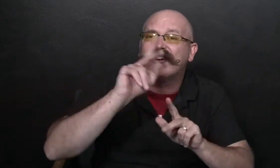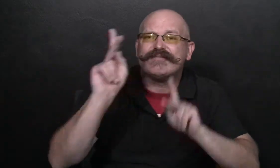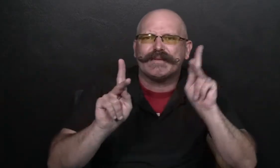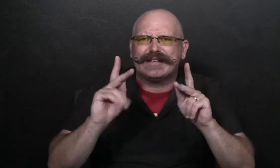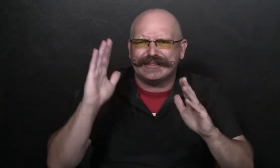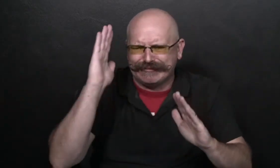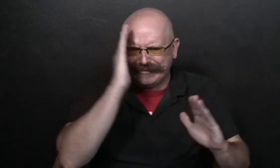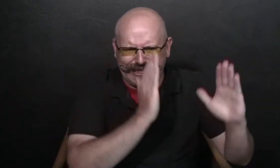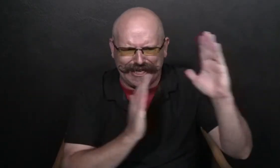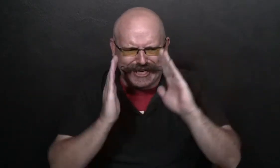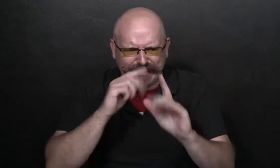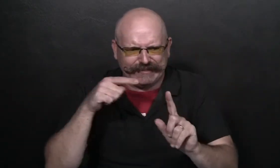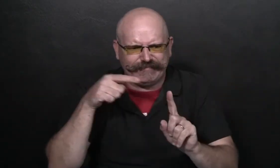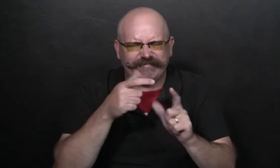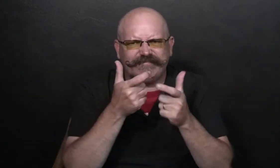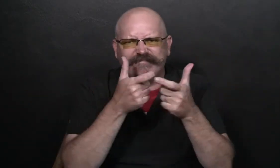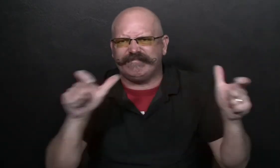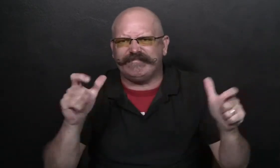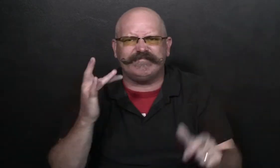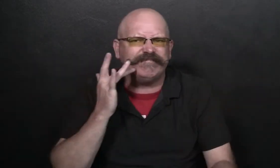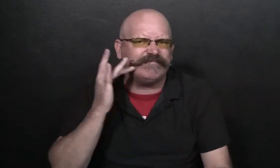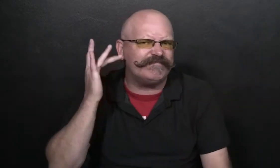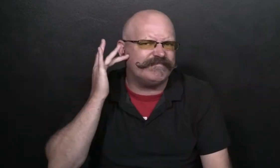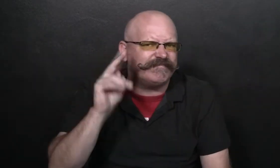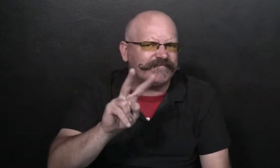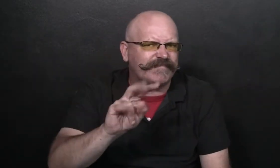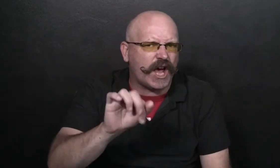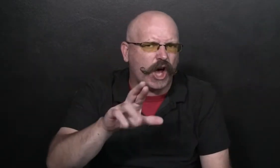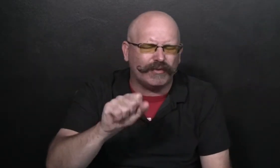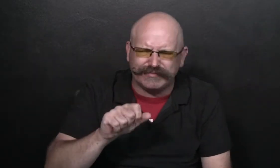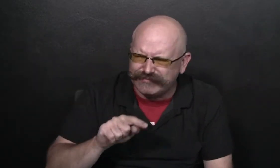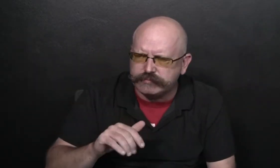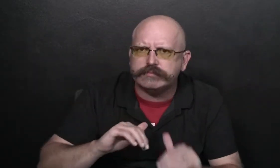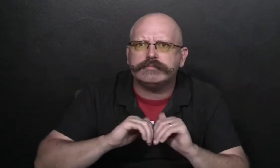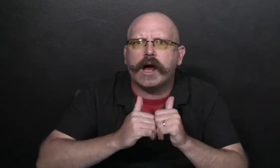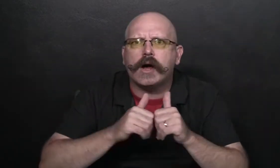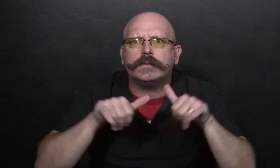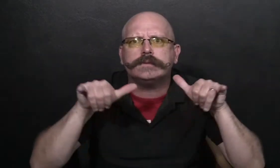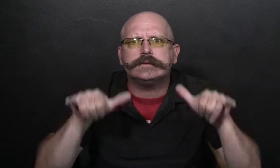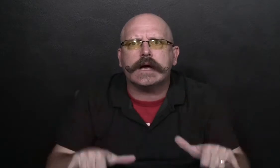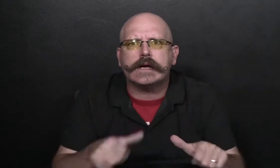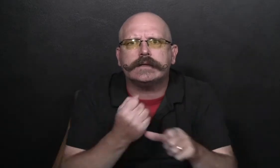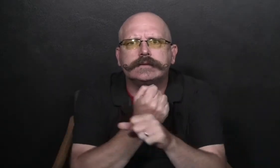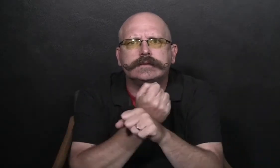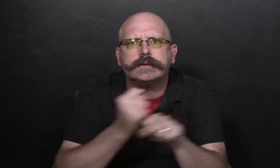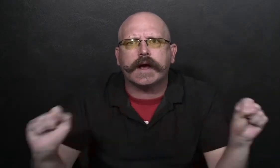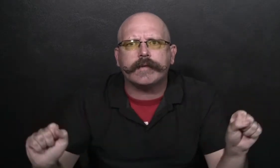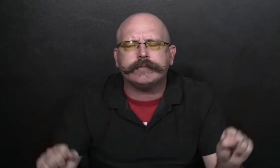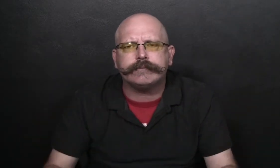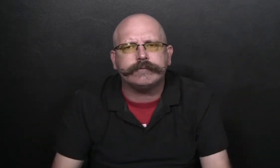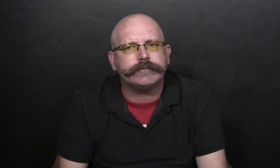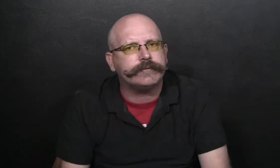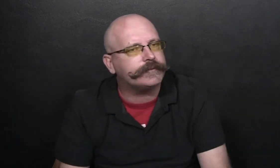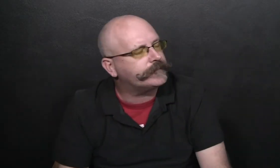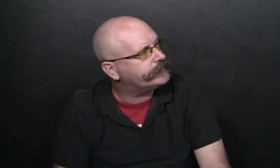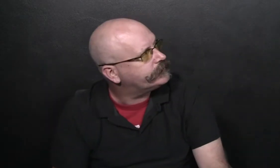why people were worried about this big new virus and what they could do to stay safe.